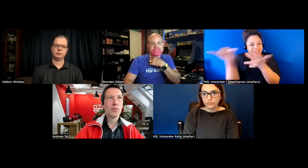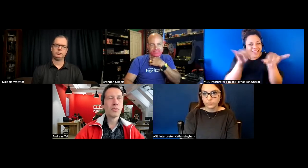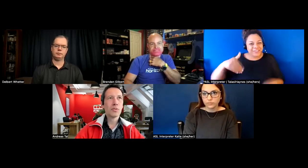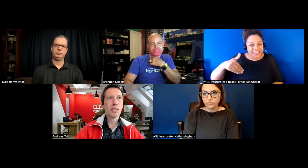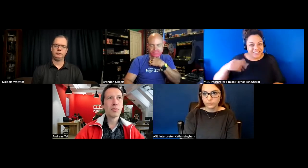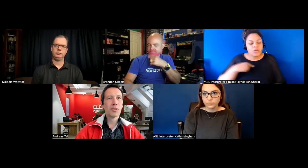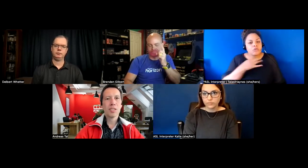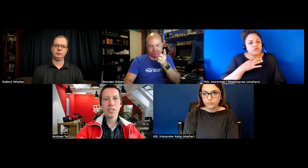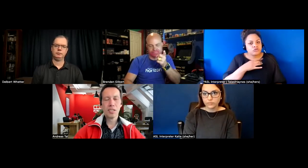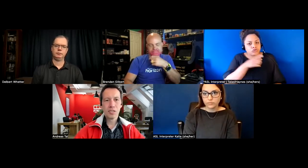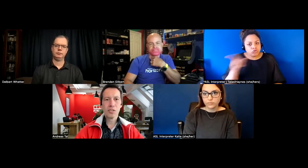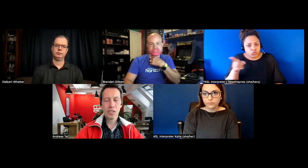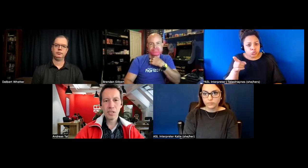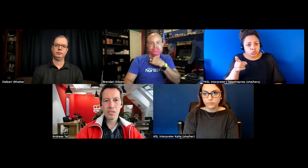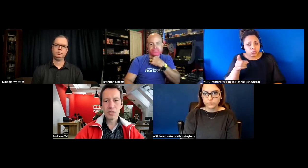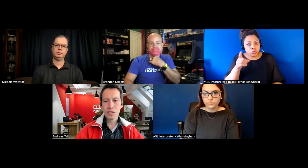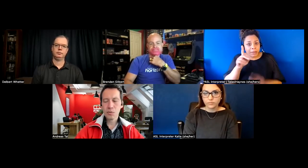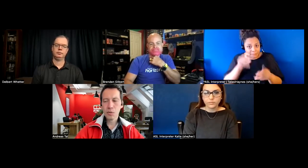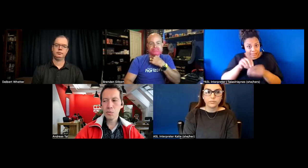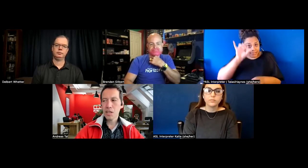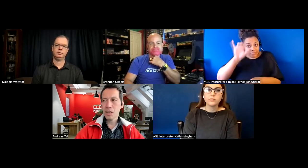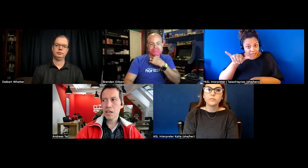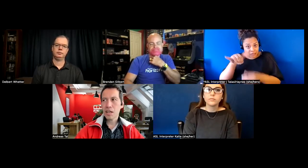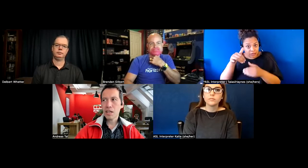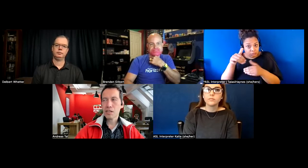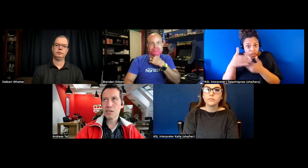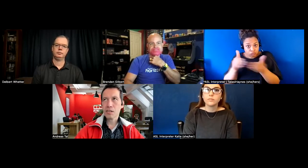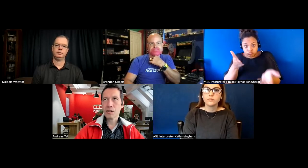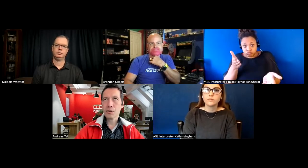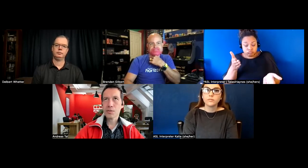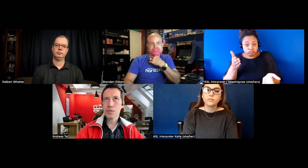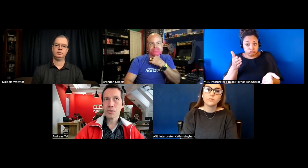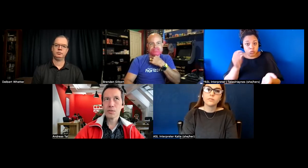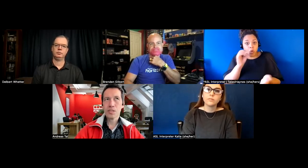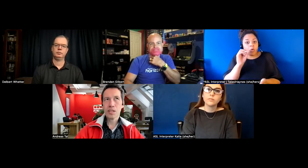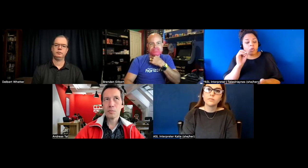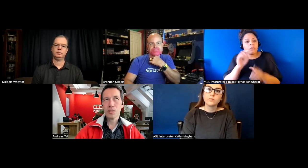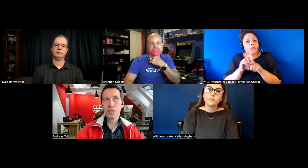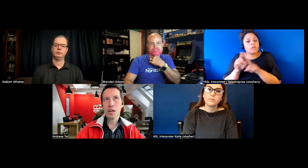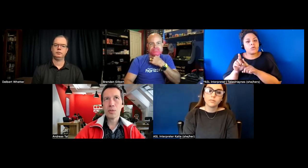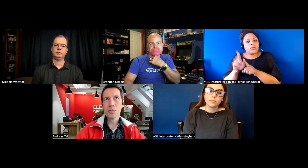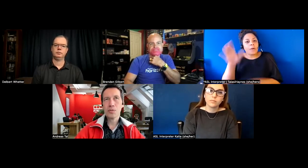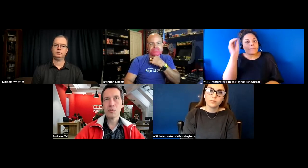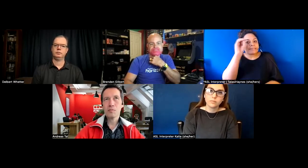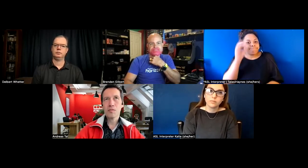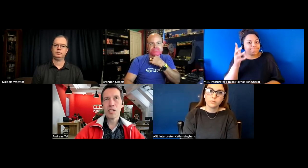of the people in in this in this room and uh also their opinion how we could yeah